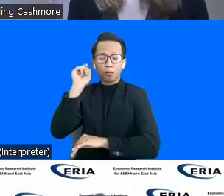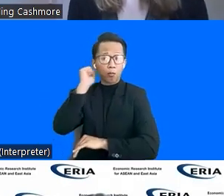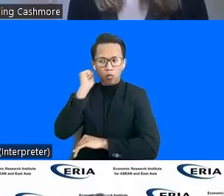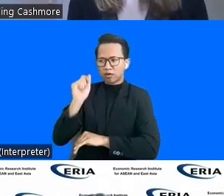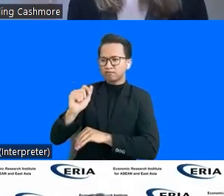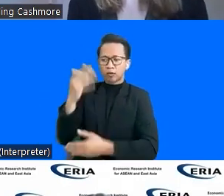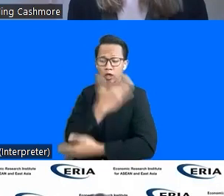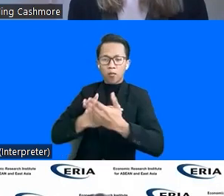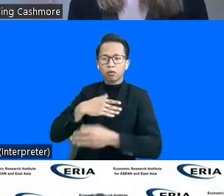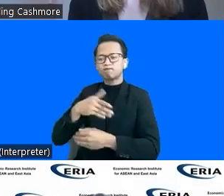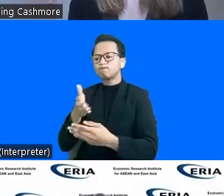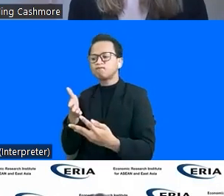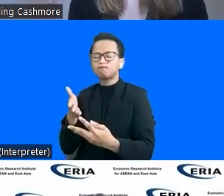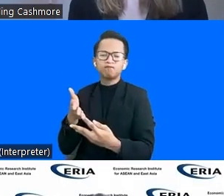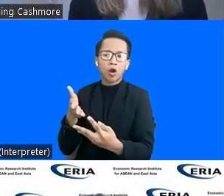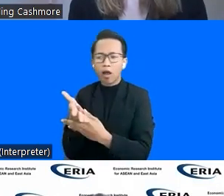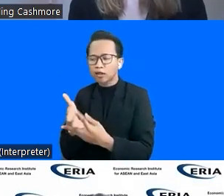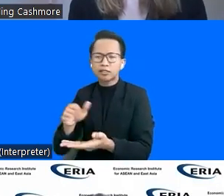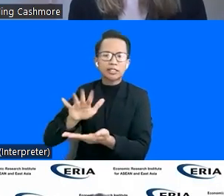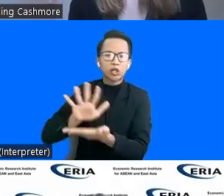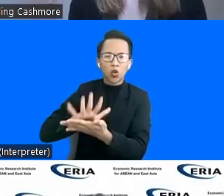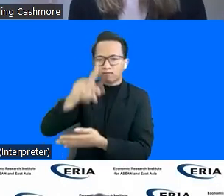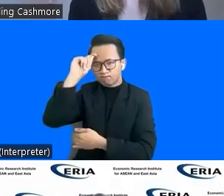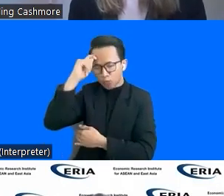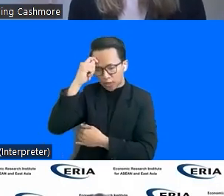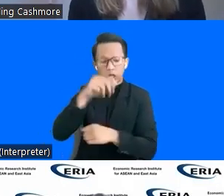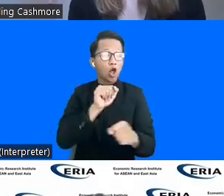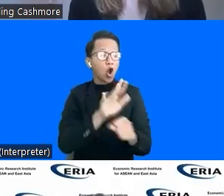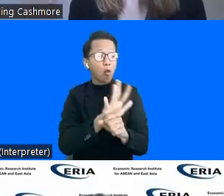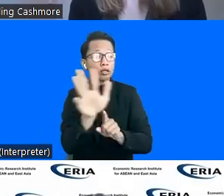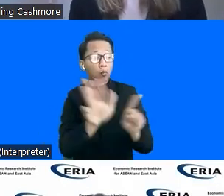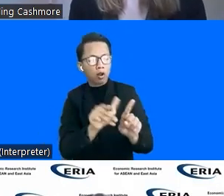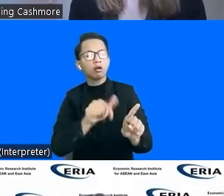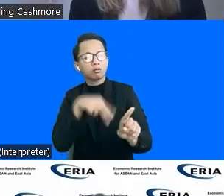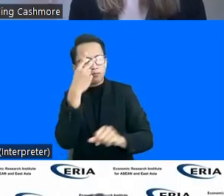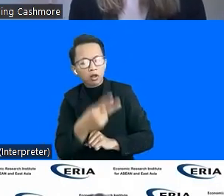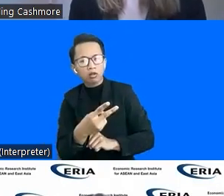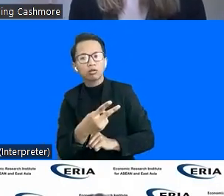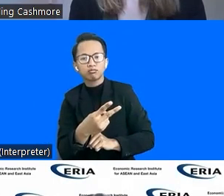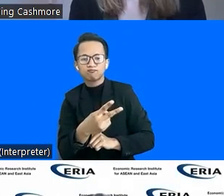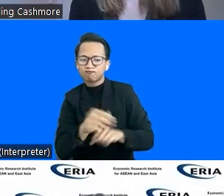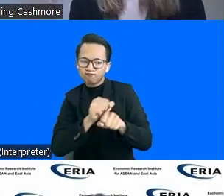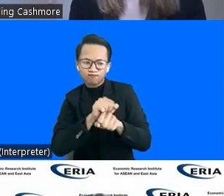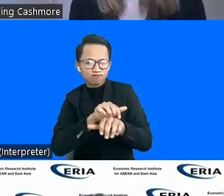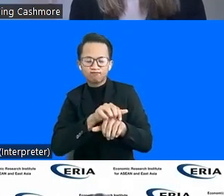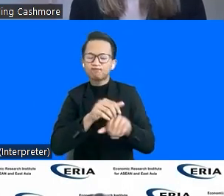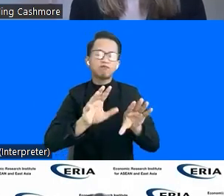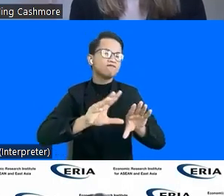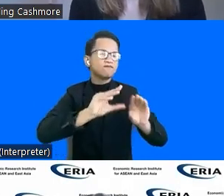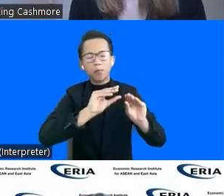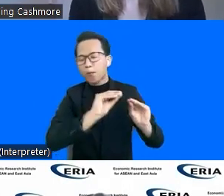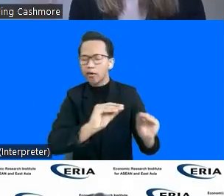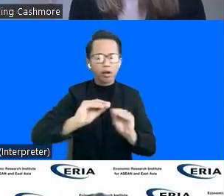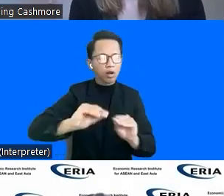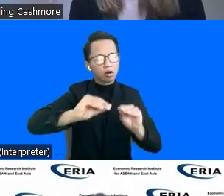What's more, with the COVID-19 pandemic, we saw widespread disruption to education with adoption of